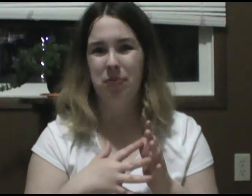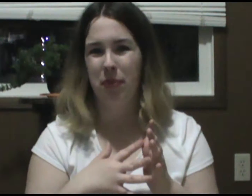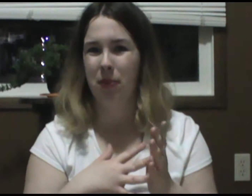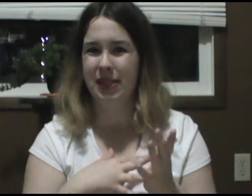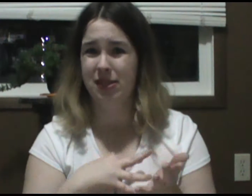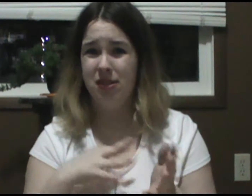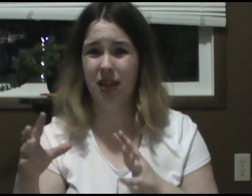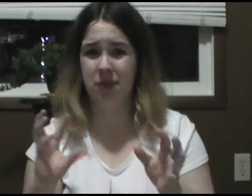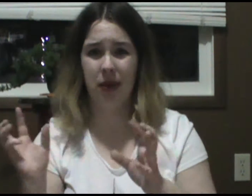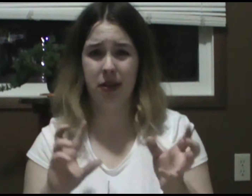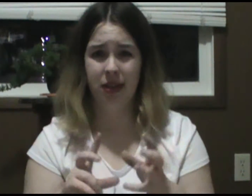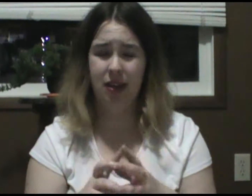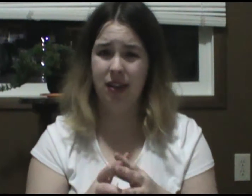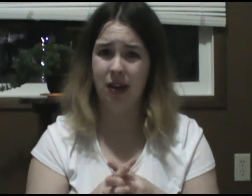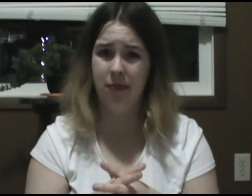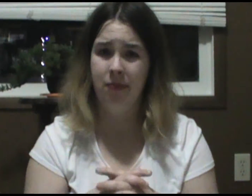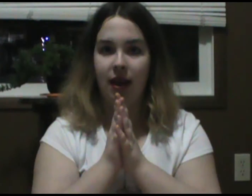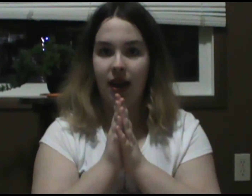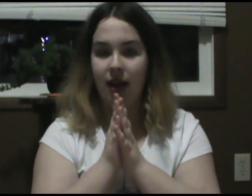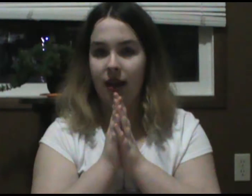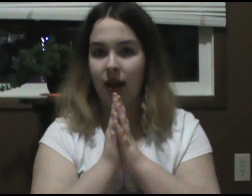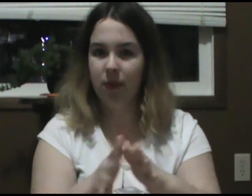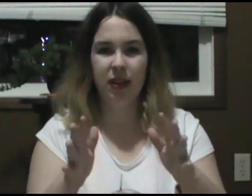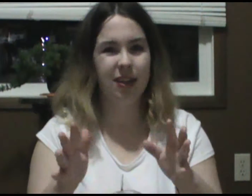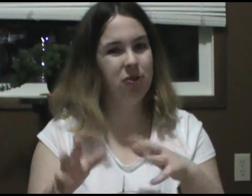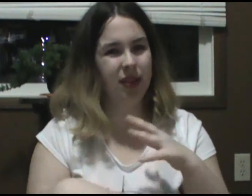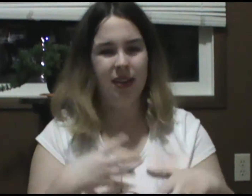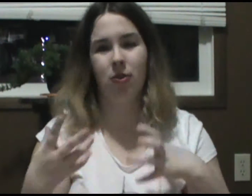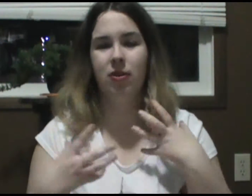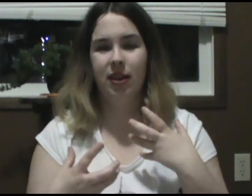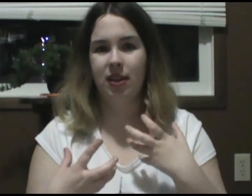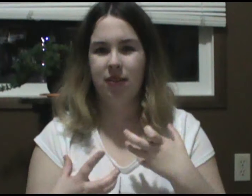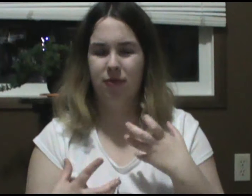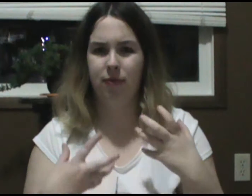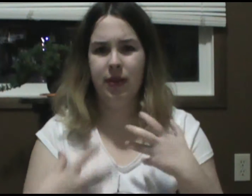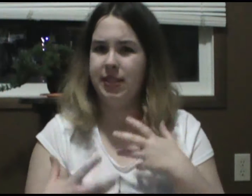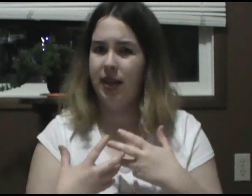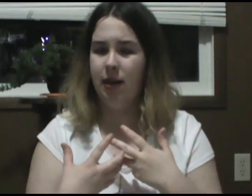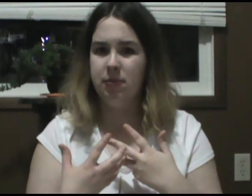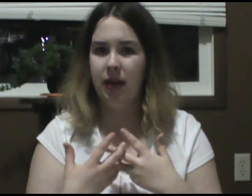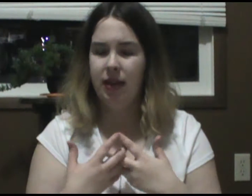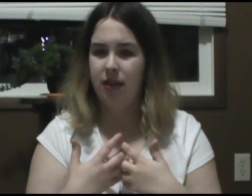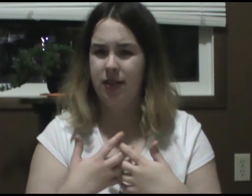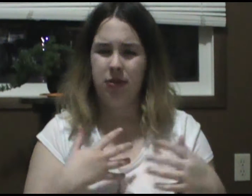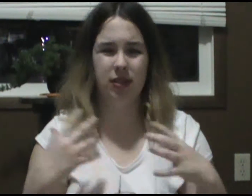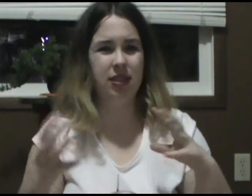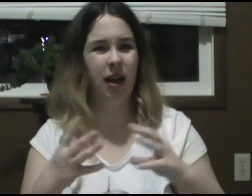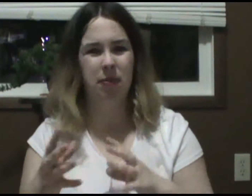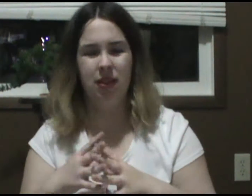moments, like, sprinkled in there. And I really enjoyed, like, the whole idea of freezing Cave's body to, like, sort of stop all the